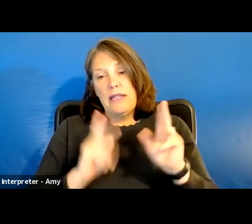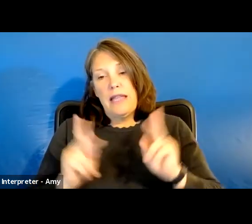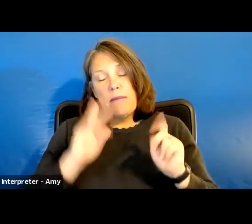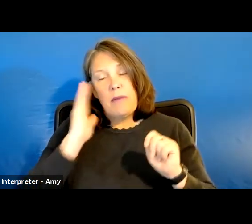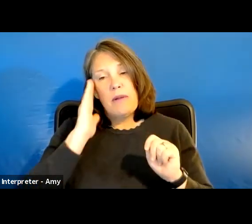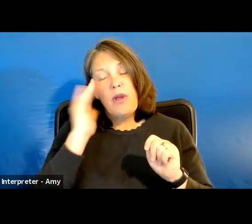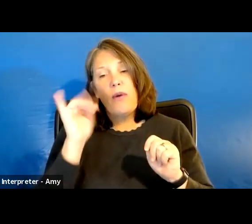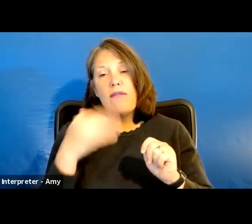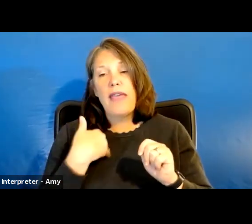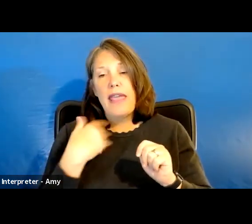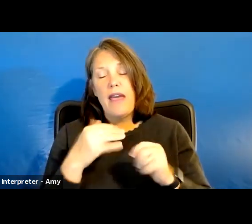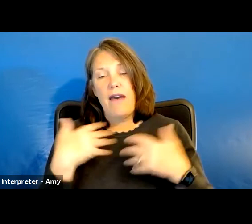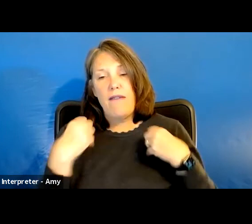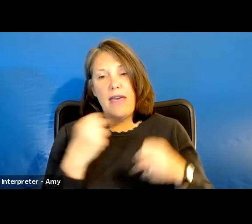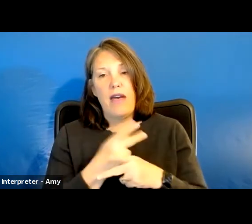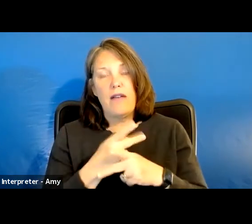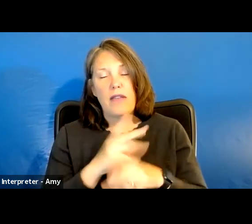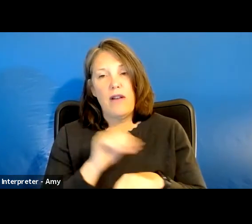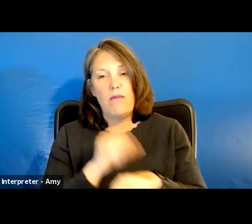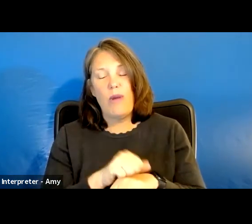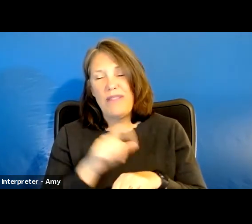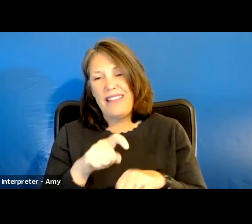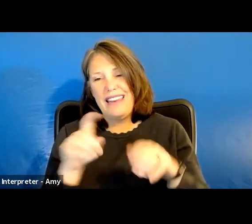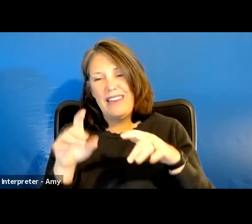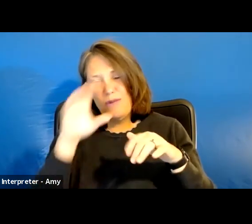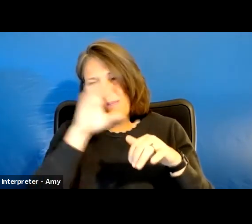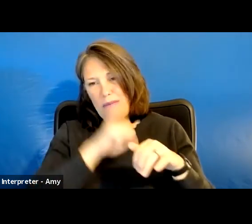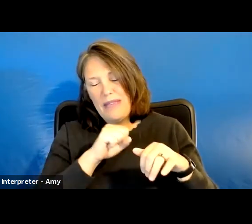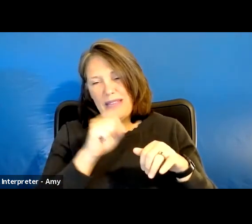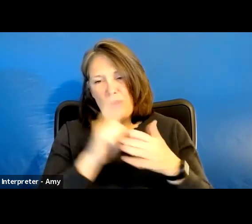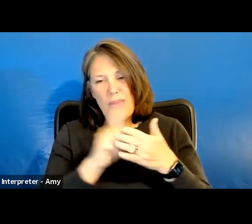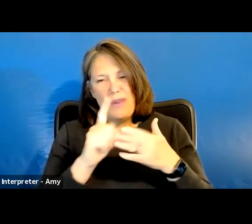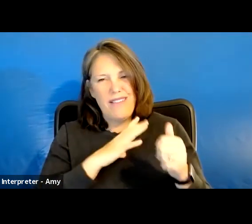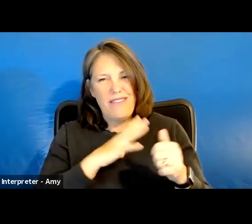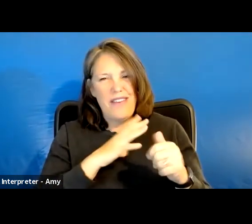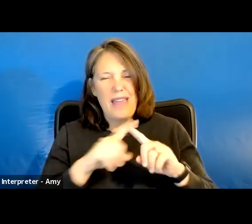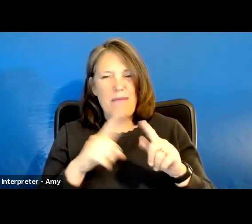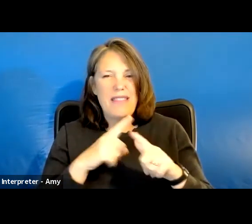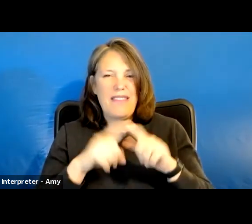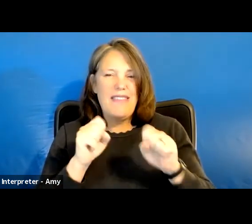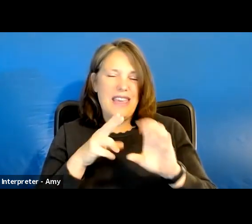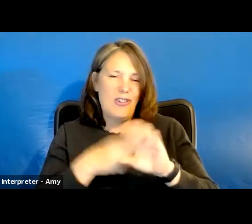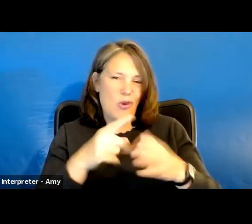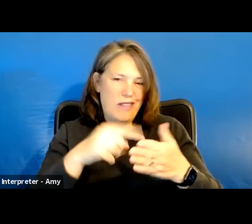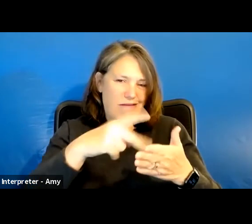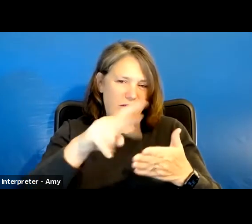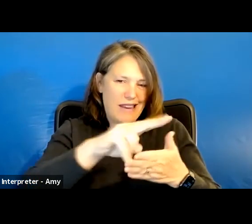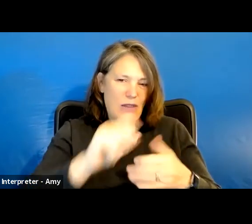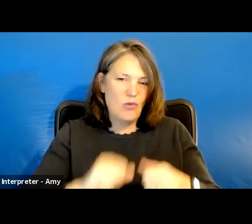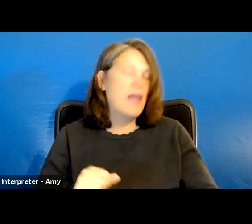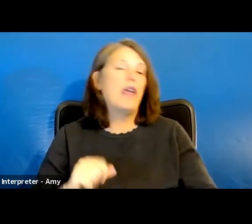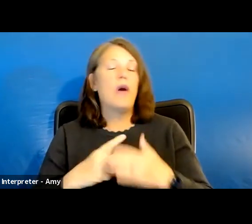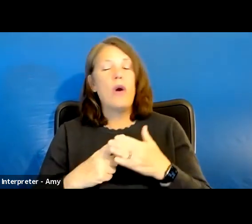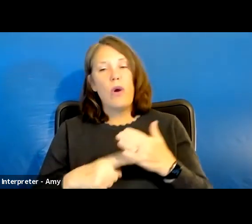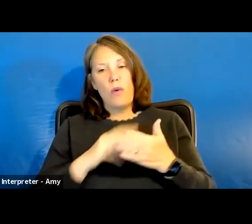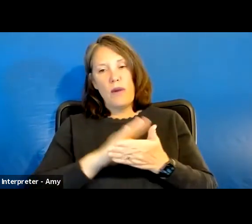you know, if they have healthcare appointments or whatever, and they need to miss a week, that's fine. But then they can just join the following week. What's nice